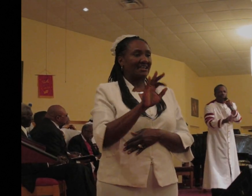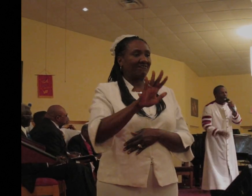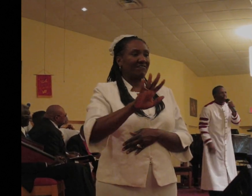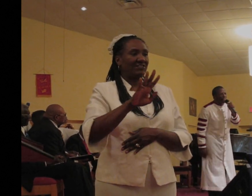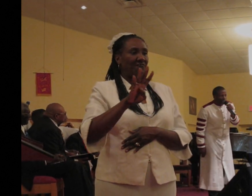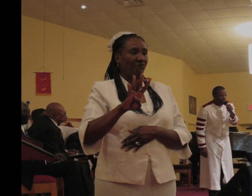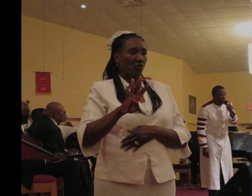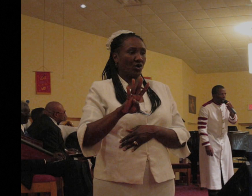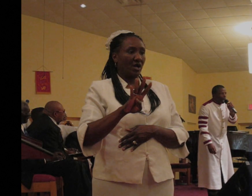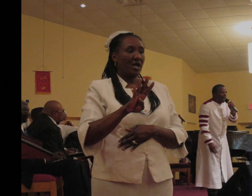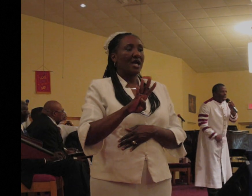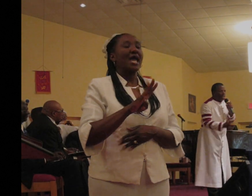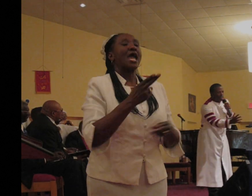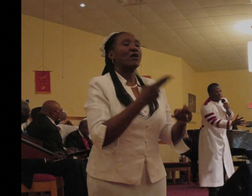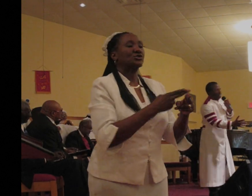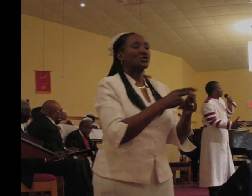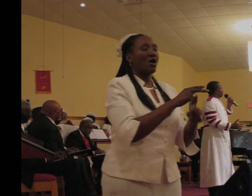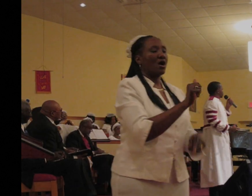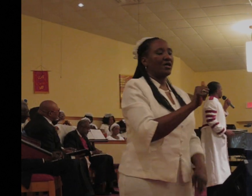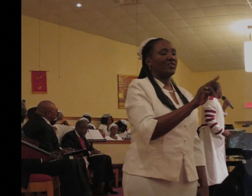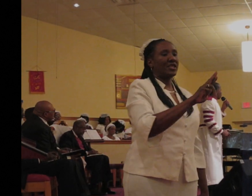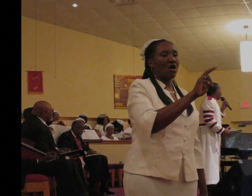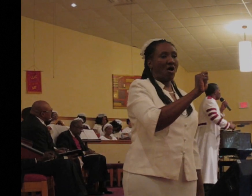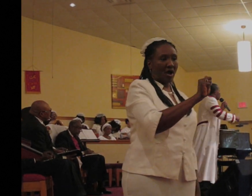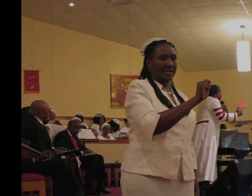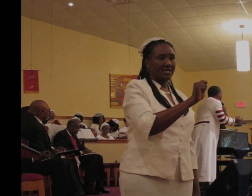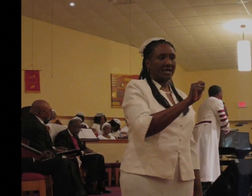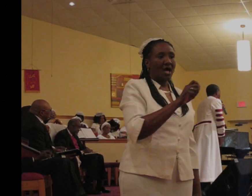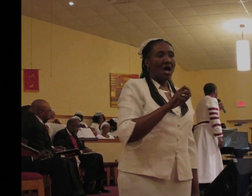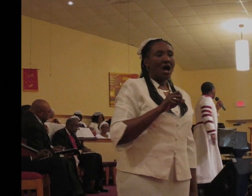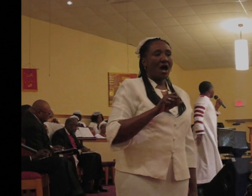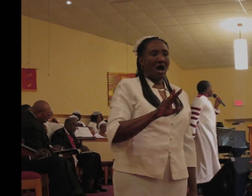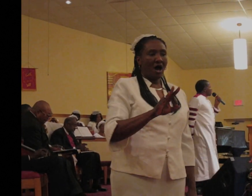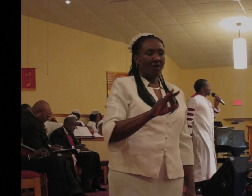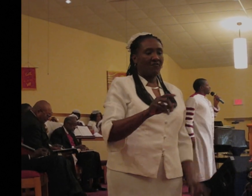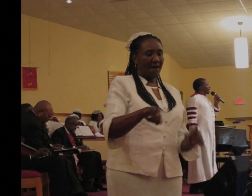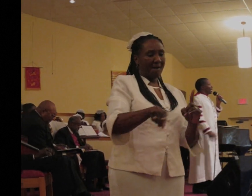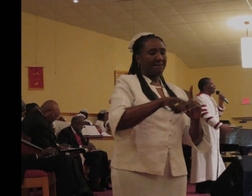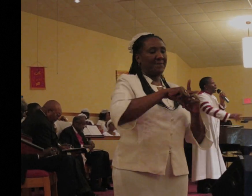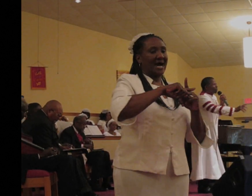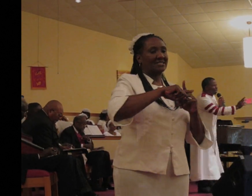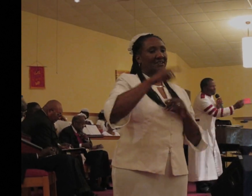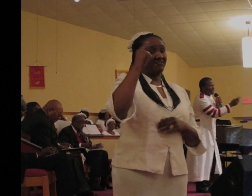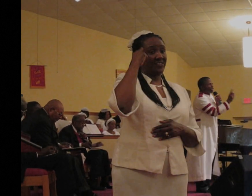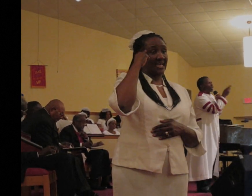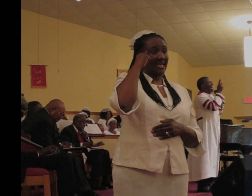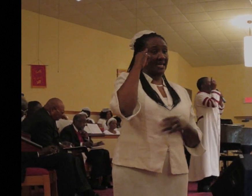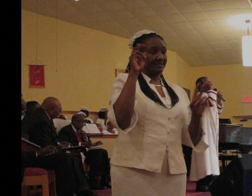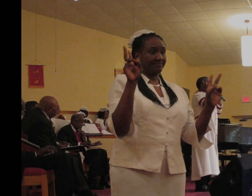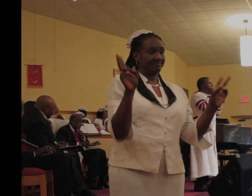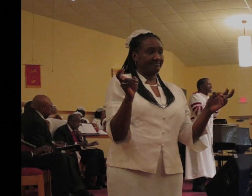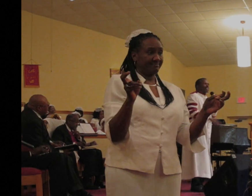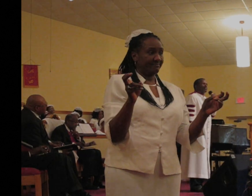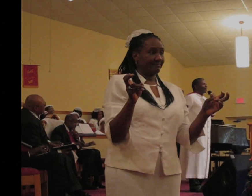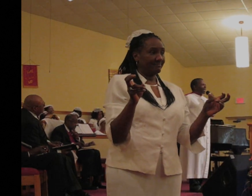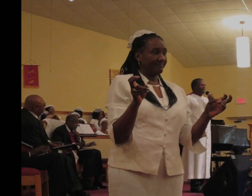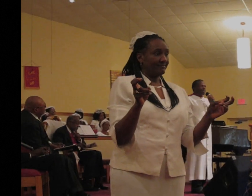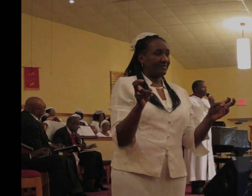Thinking. It continues to grow. It continues to sell. Because he tried to let somebody know